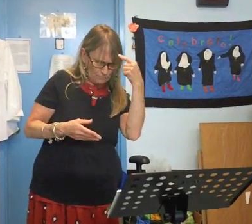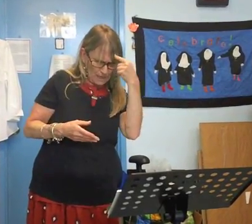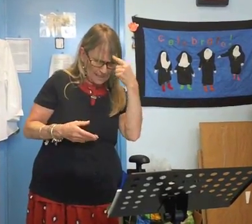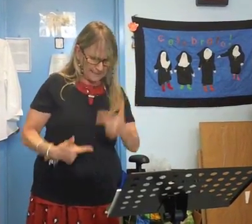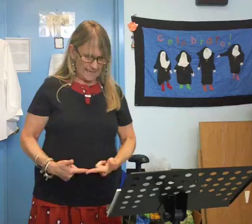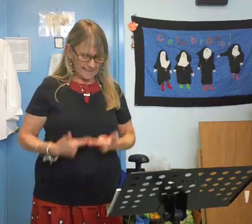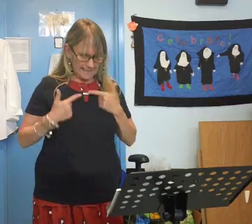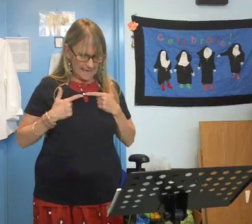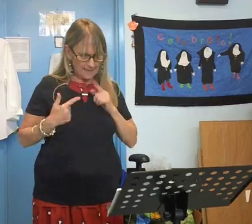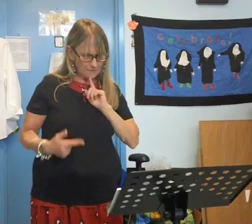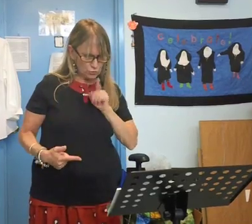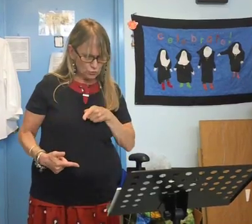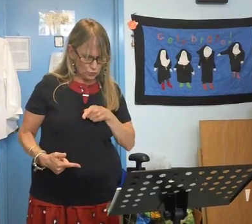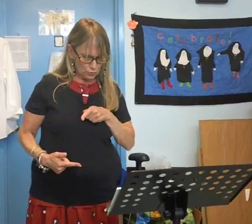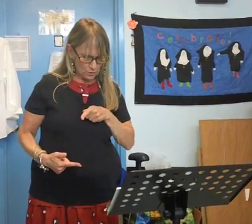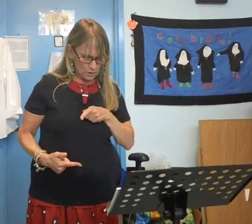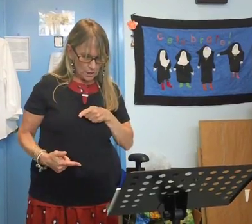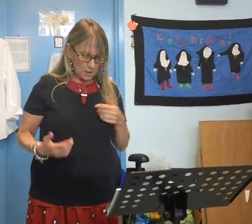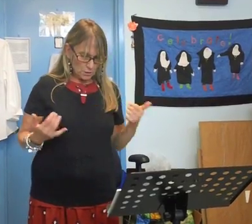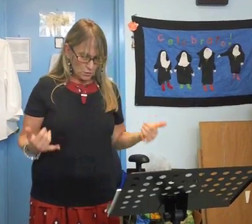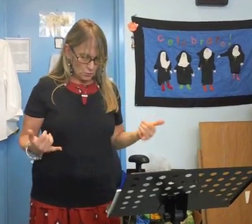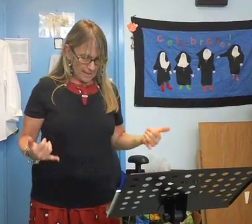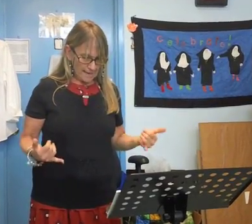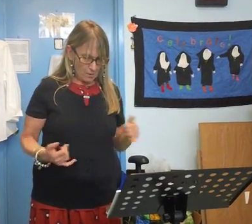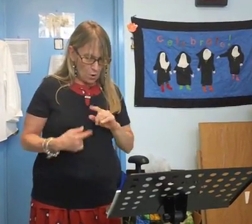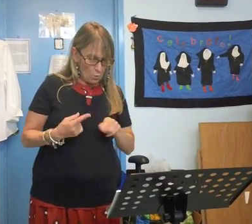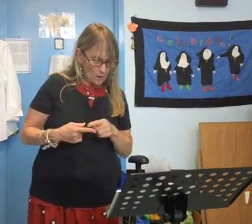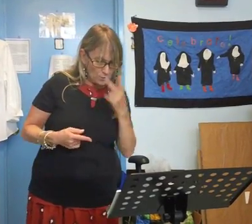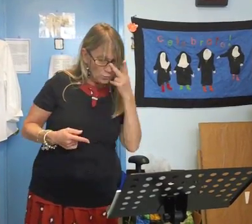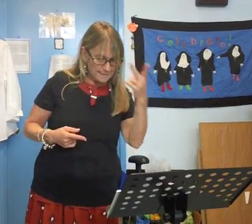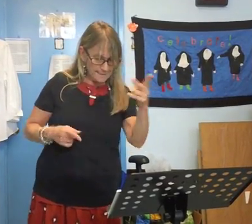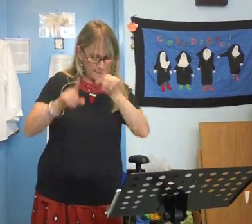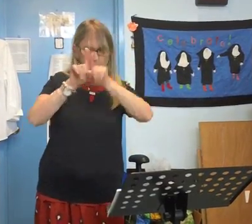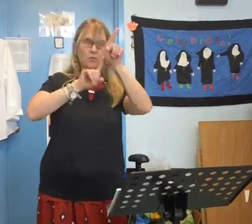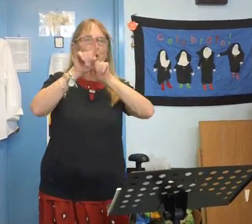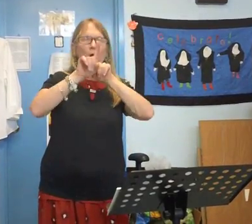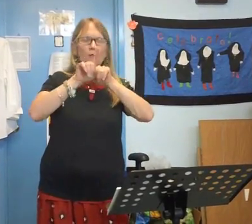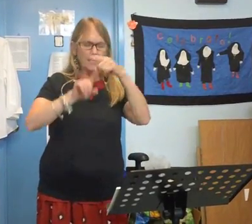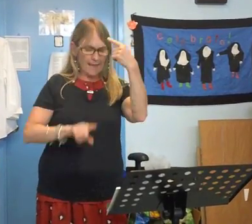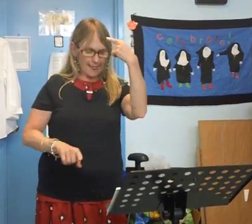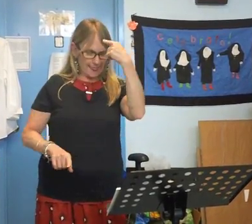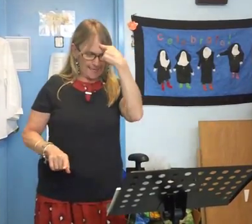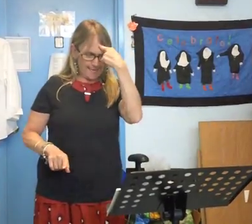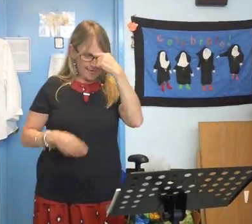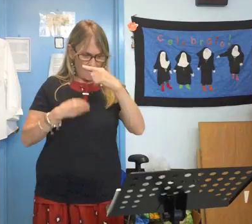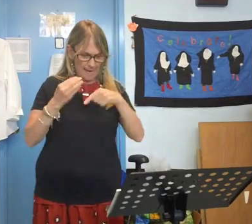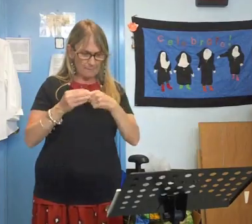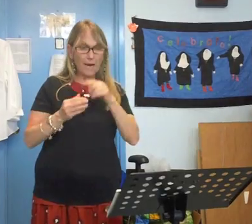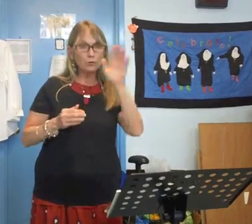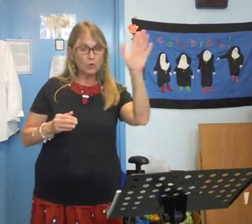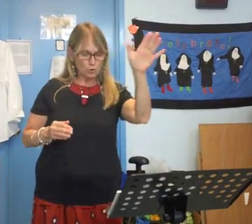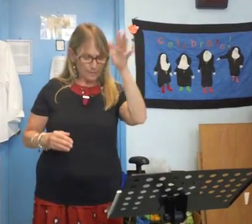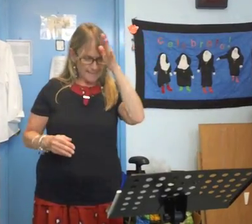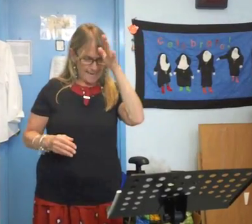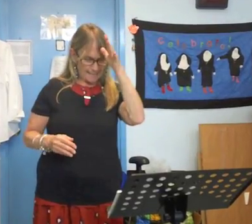mind live and true so so now when you see them stars think about your daddy